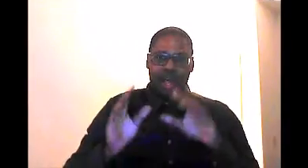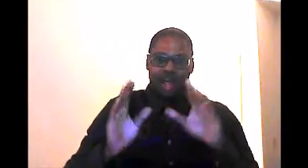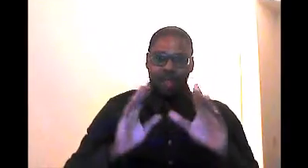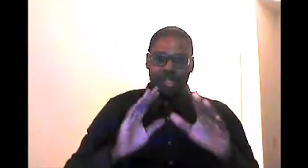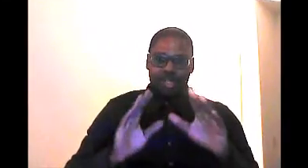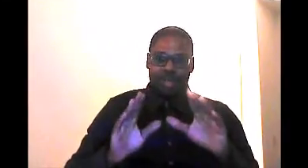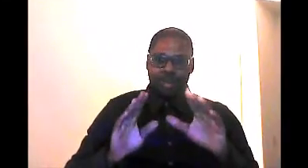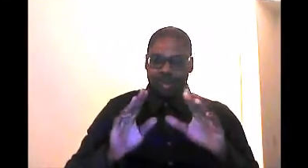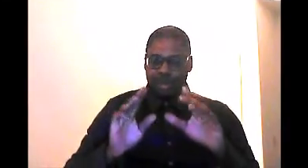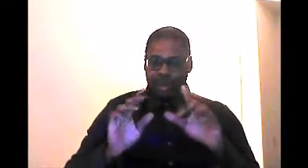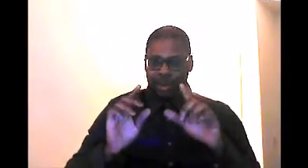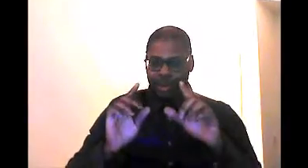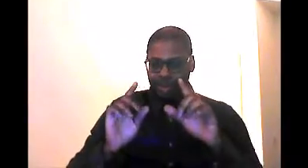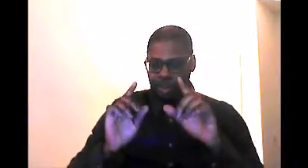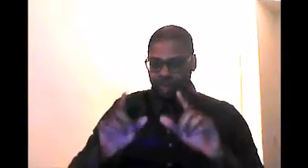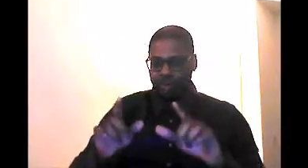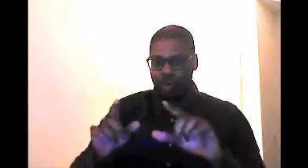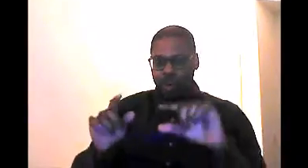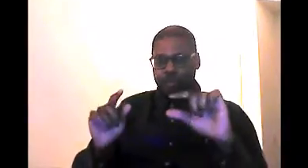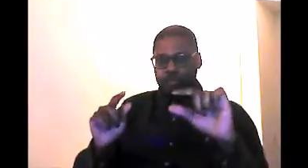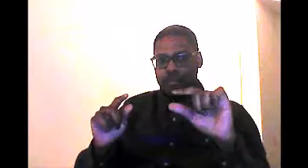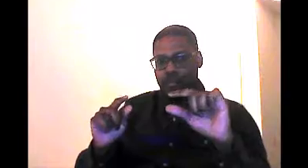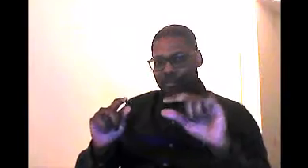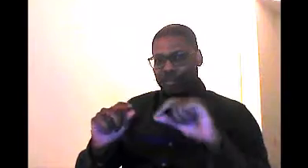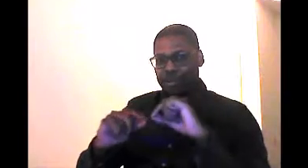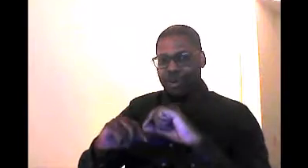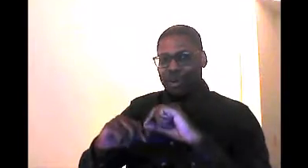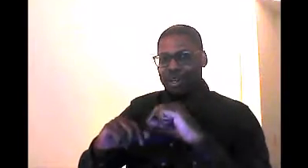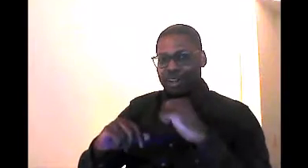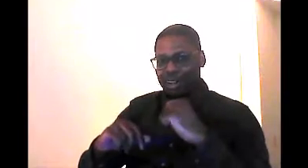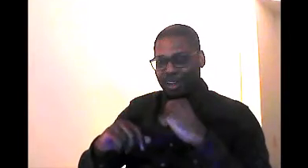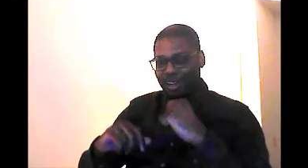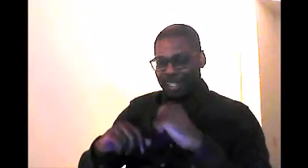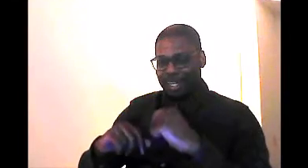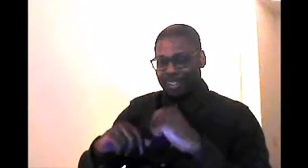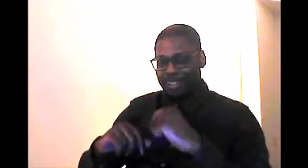thing. I wanted to talk about what to do before a test.